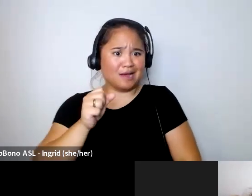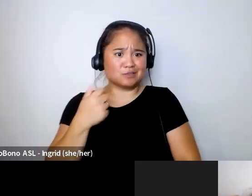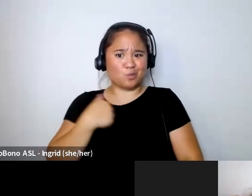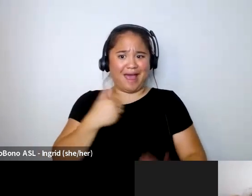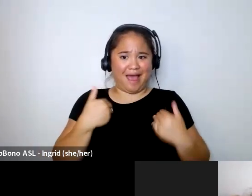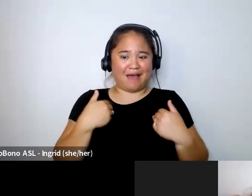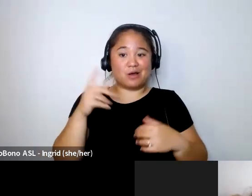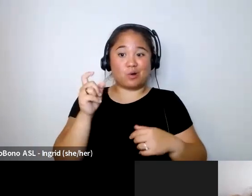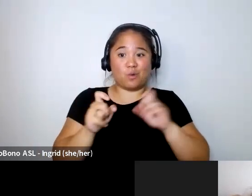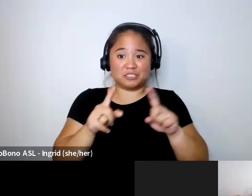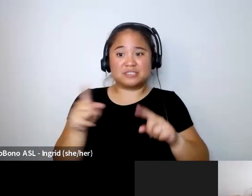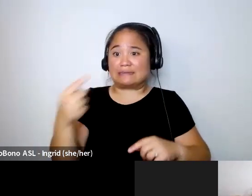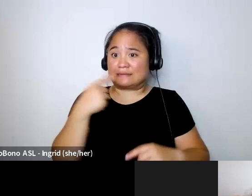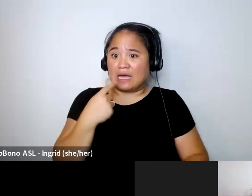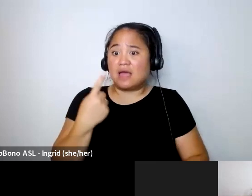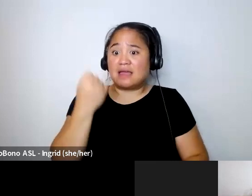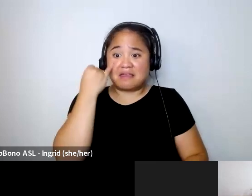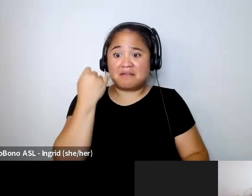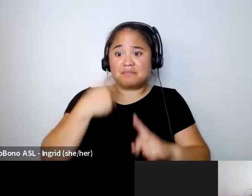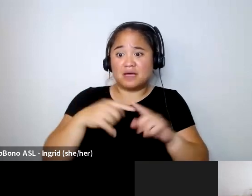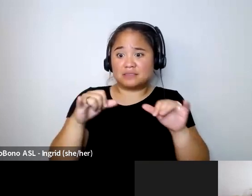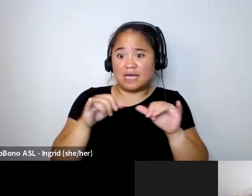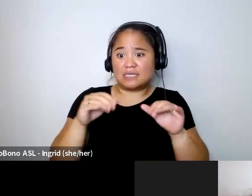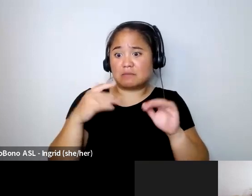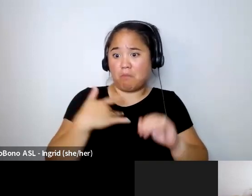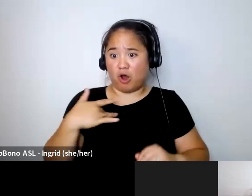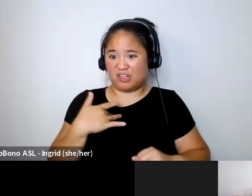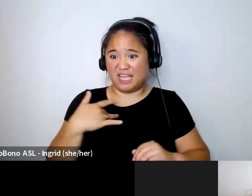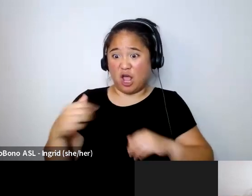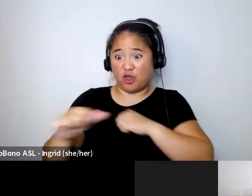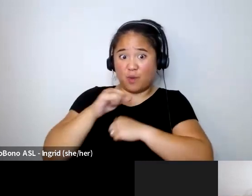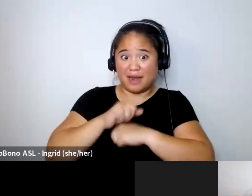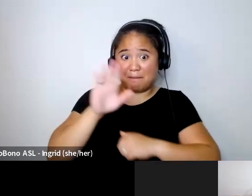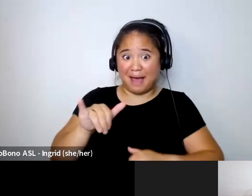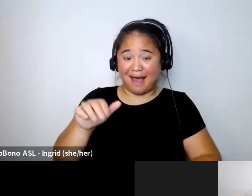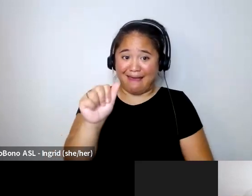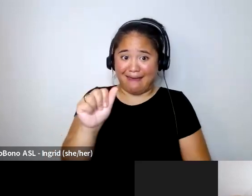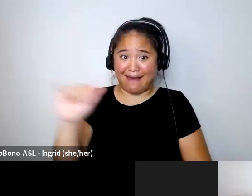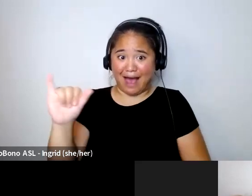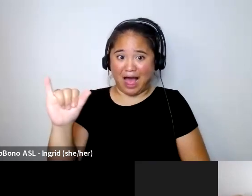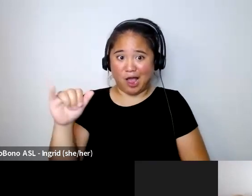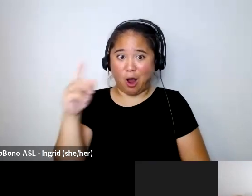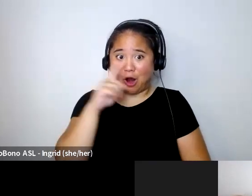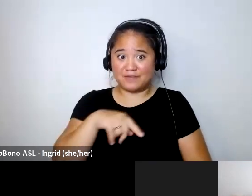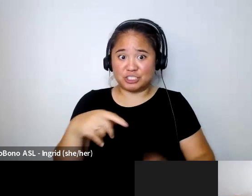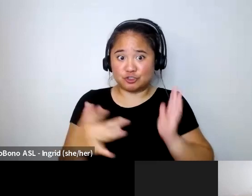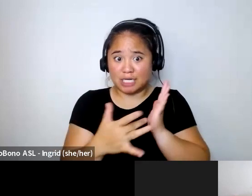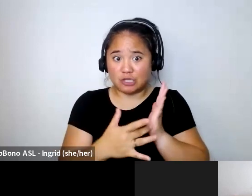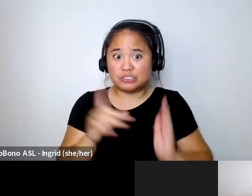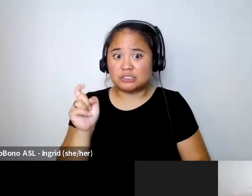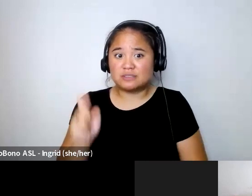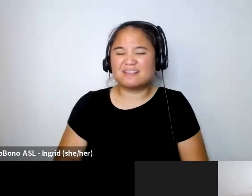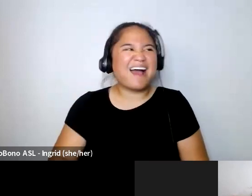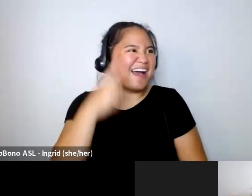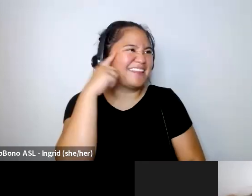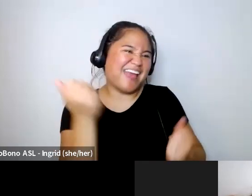question is is plus size modeling threatened by ai i think everything is threatened